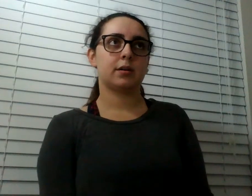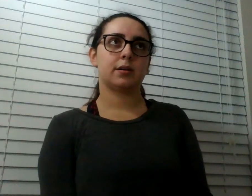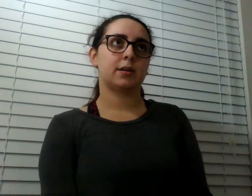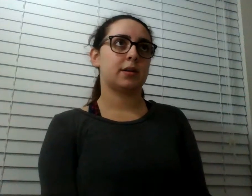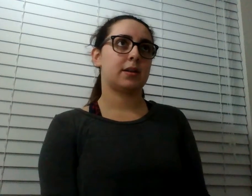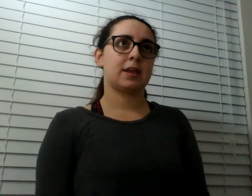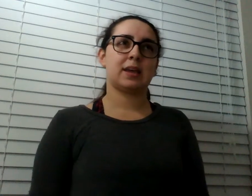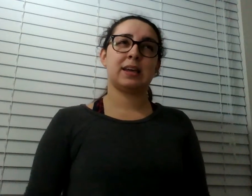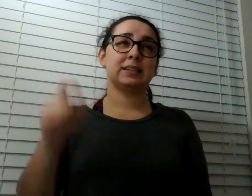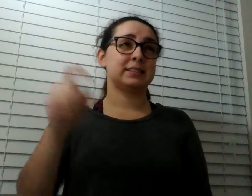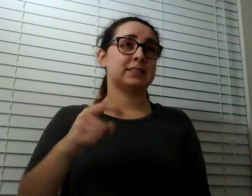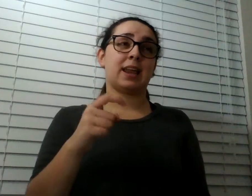was really hard.